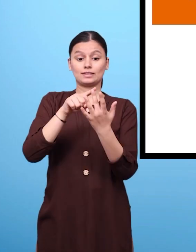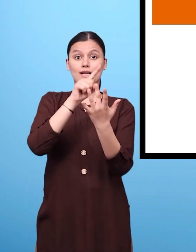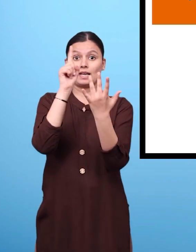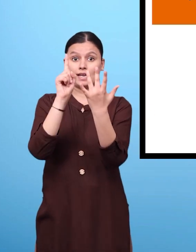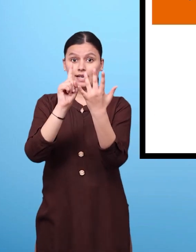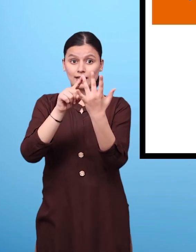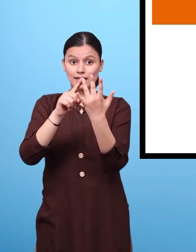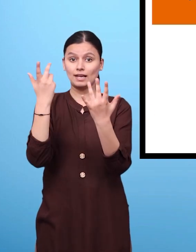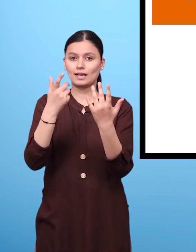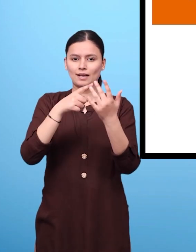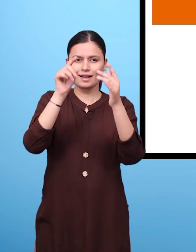fourth one reads edges,